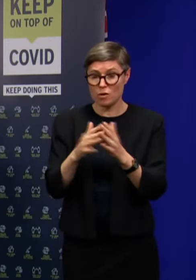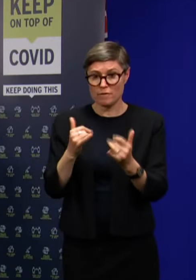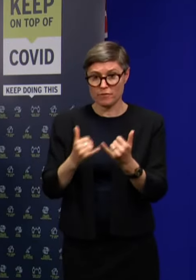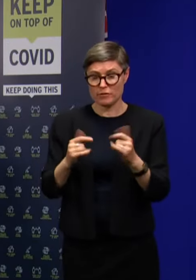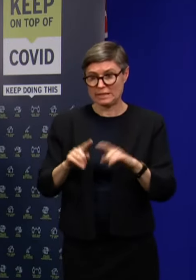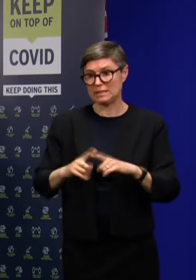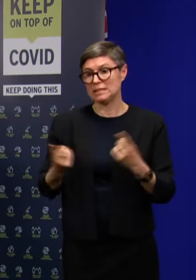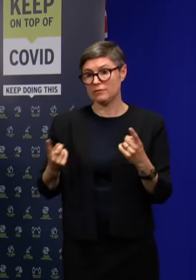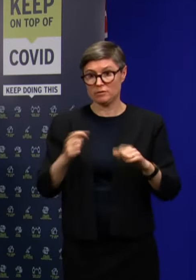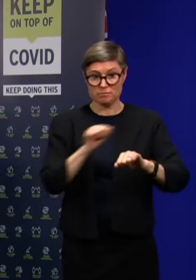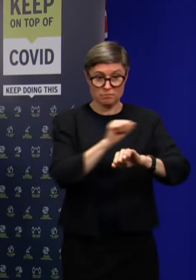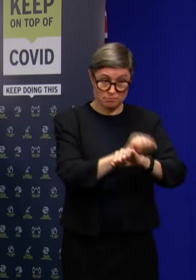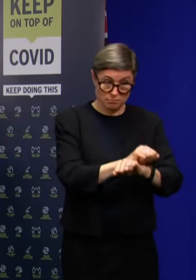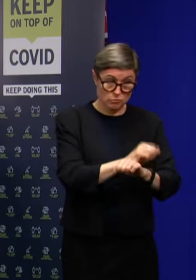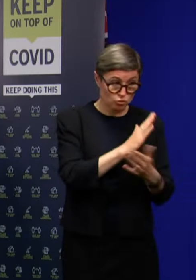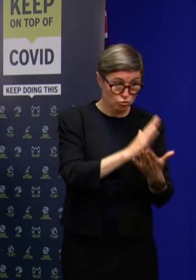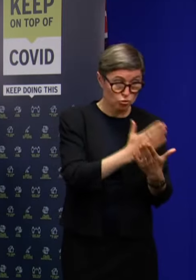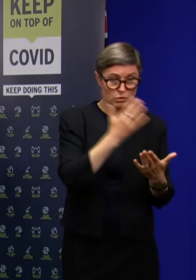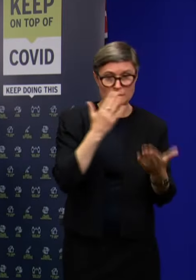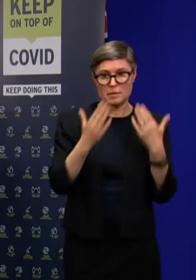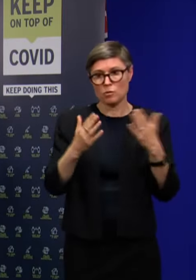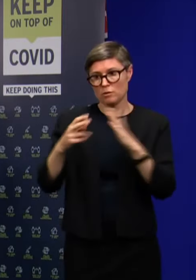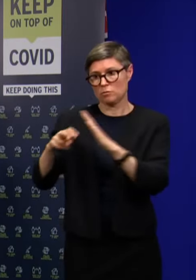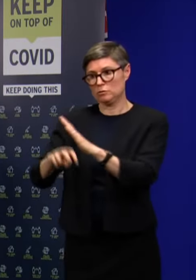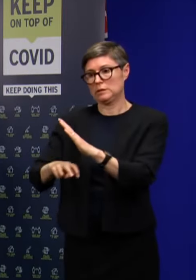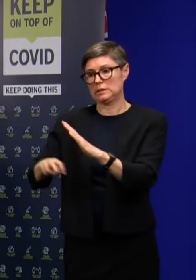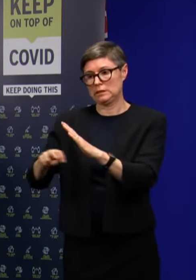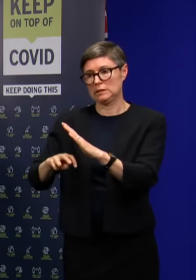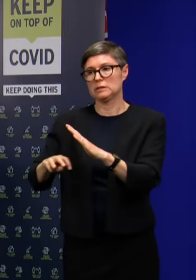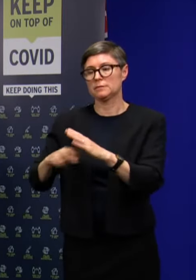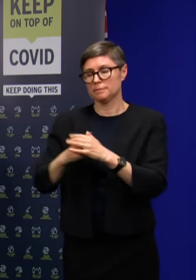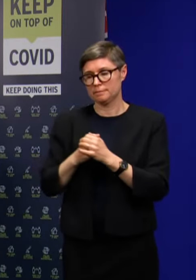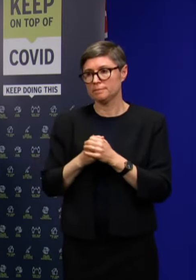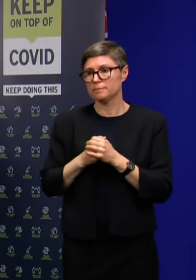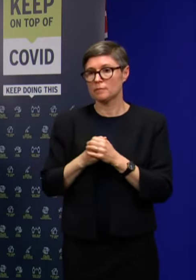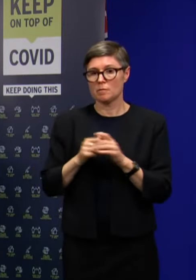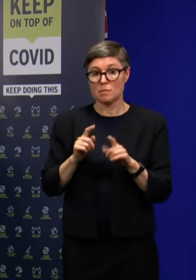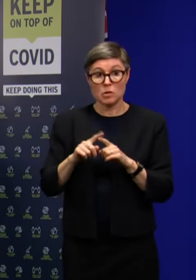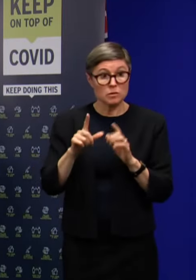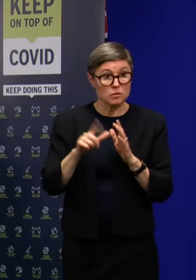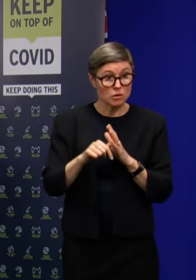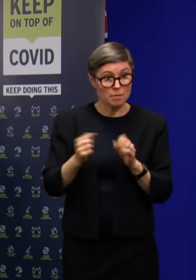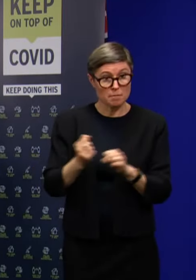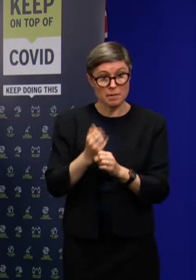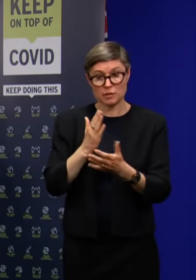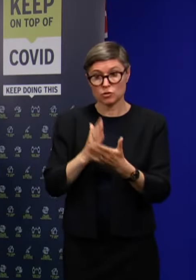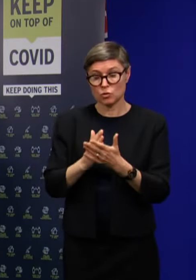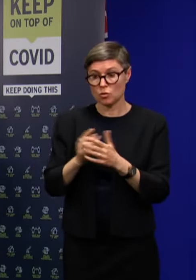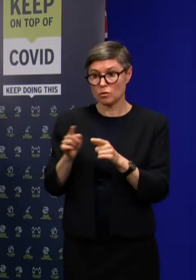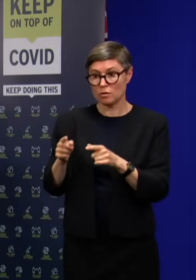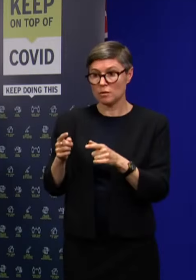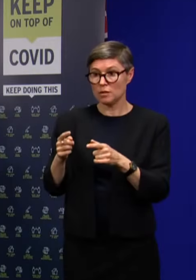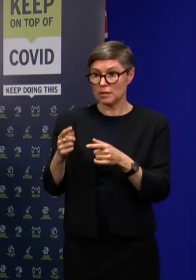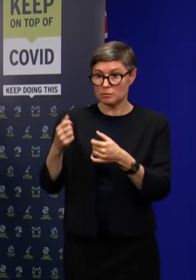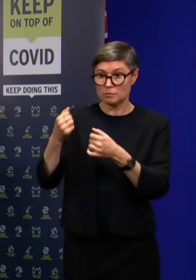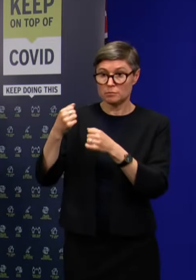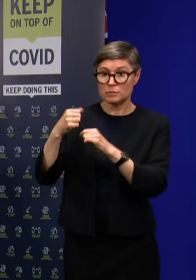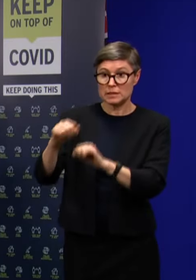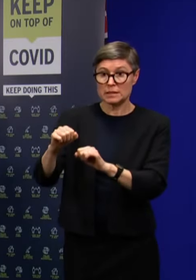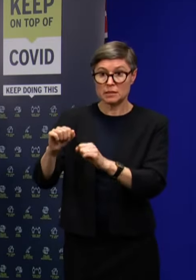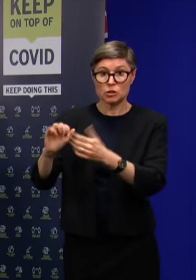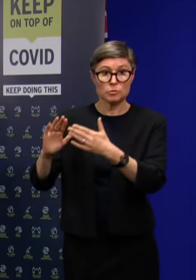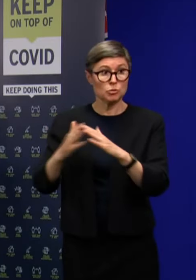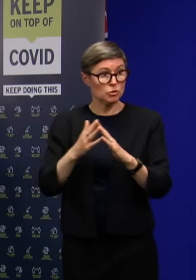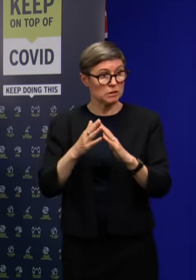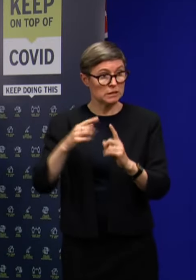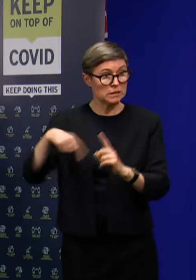incarceration versus a quarantine. For the most part, we want to make sure that this is a protective element for people in the